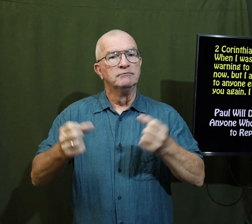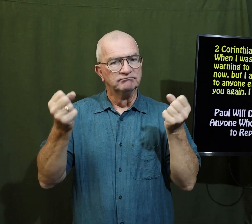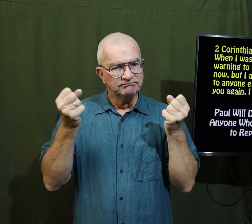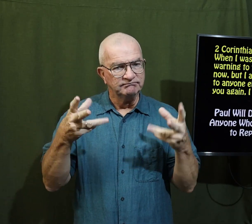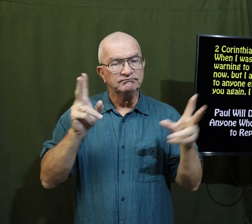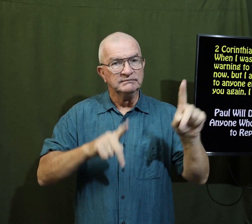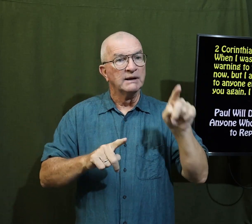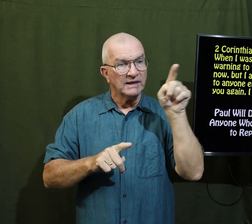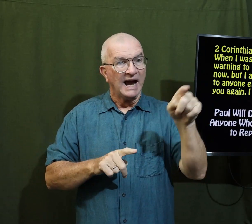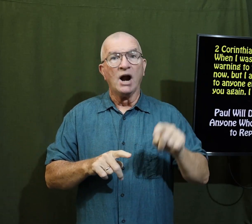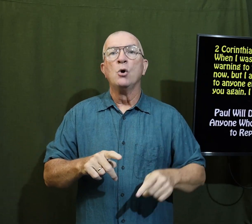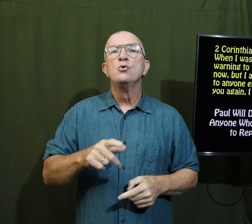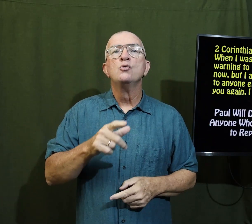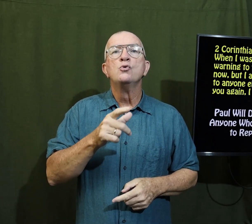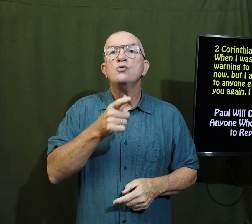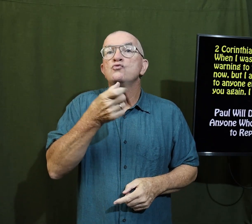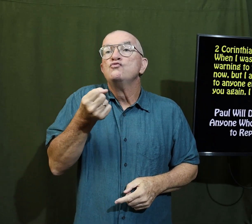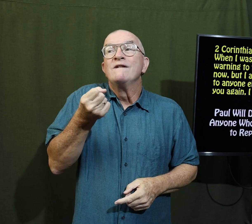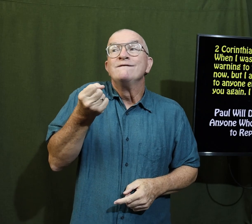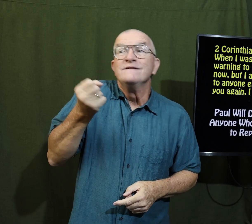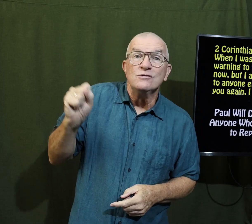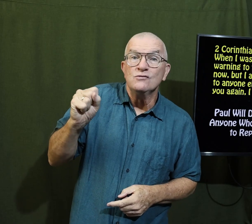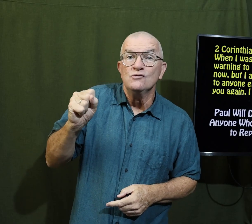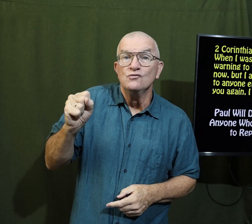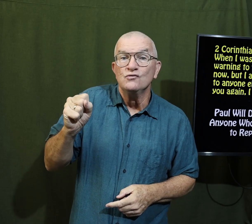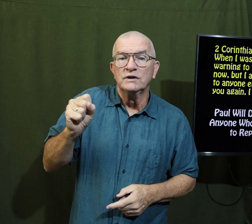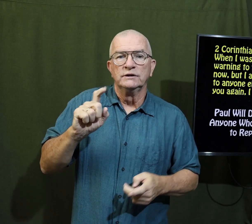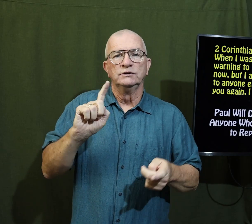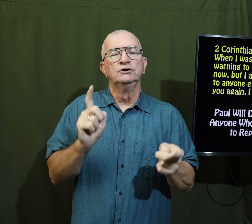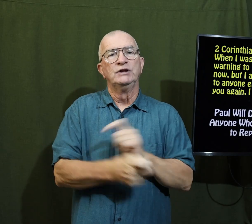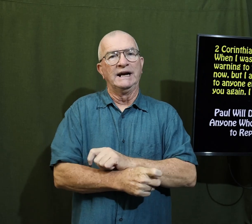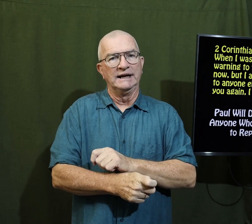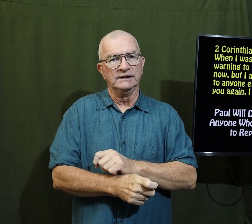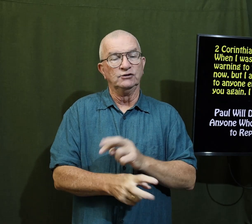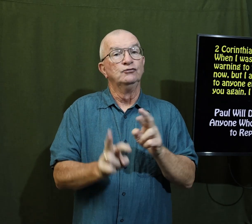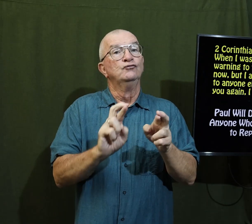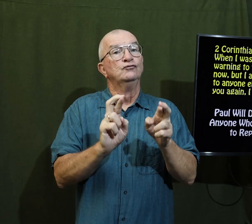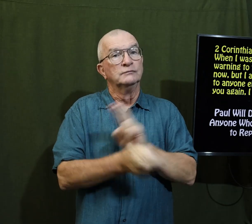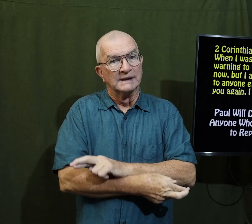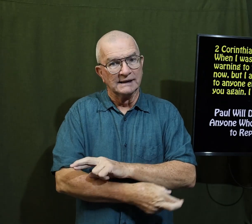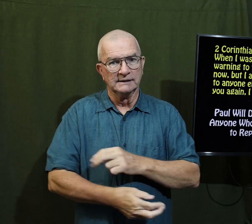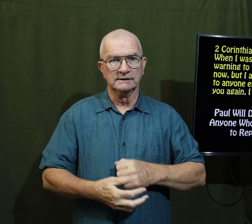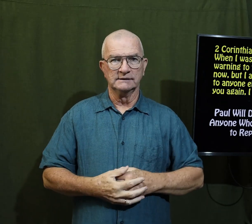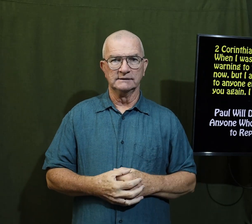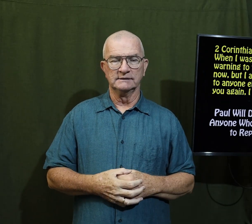He's going to discipline many people there who refuse to change or repent.